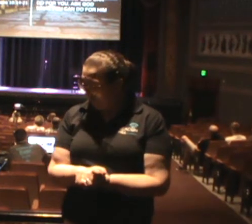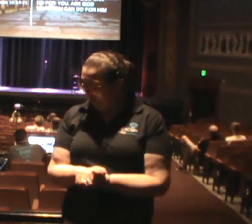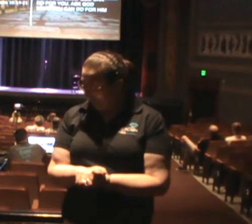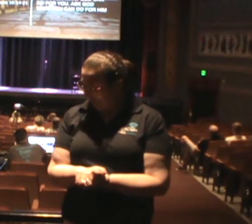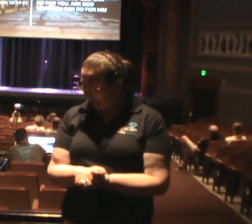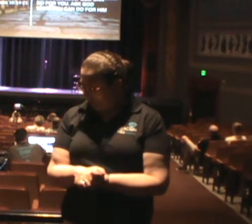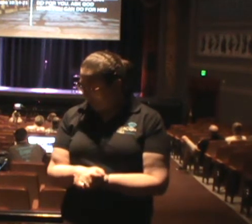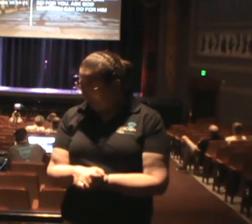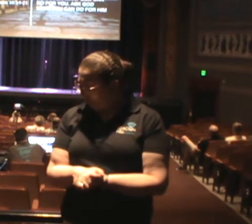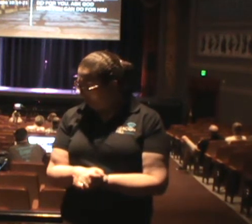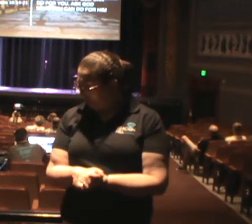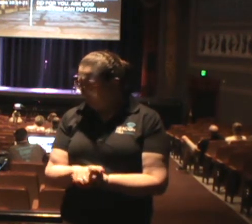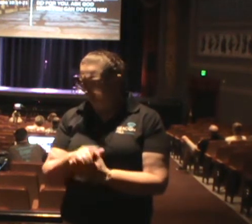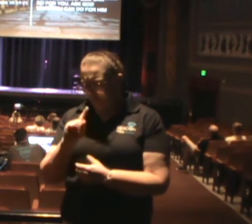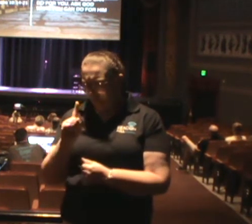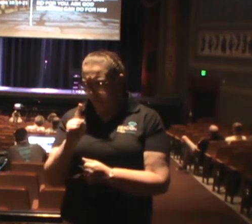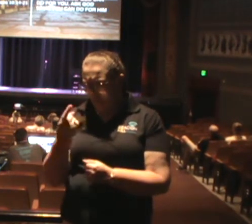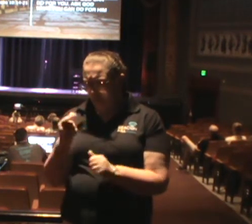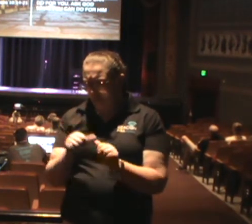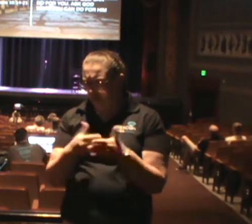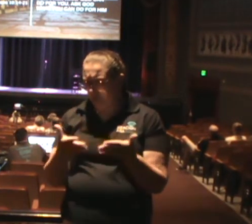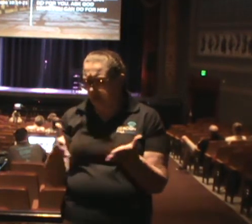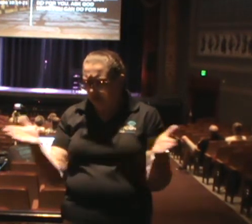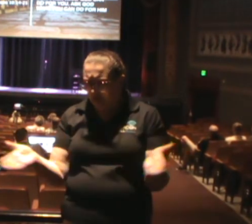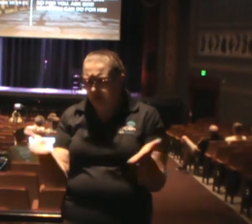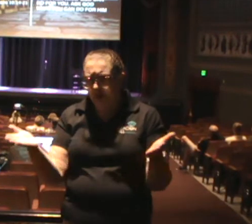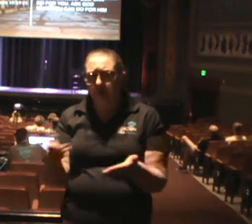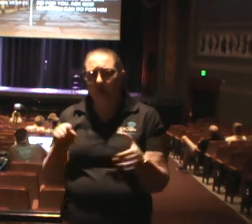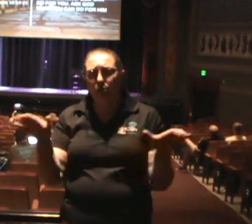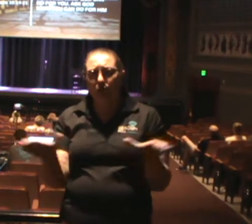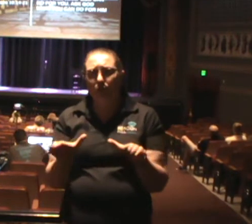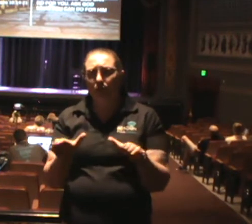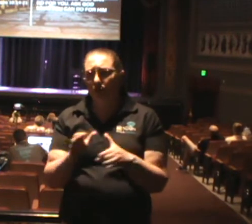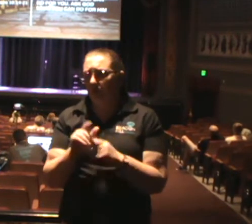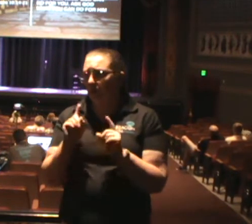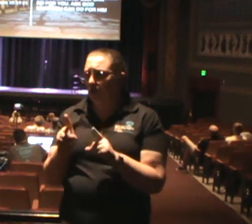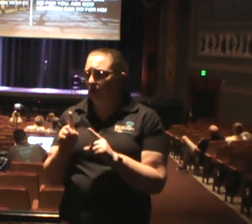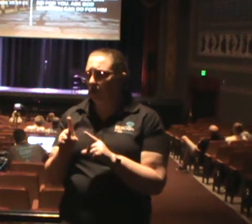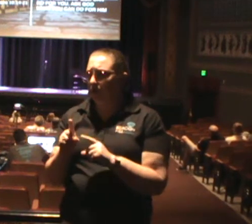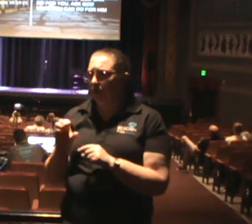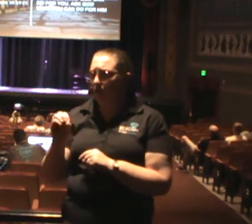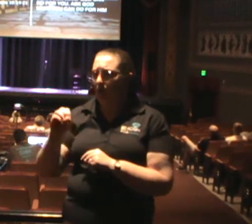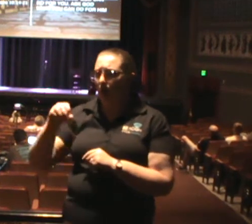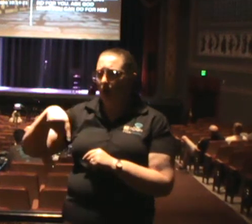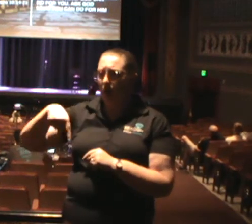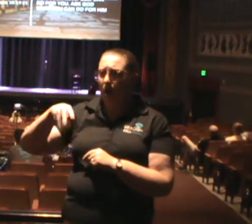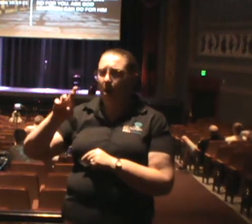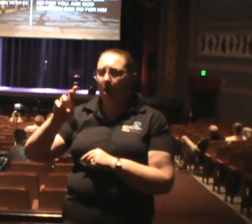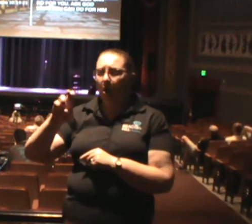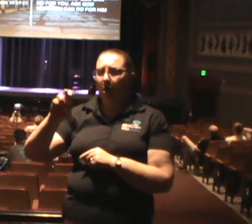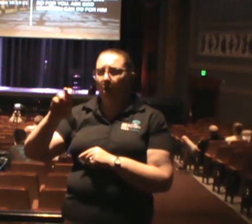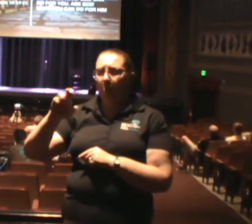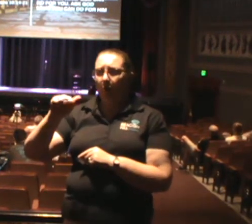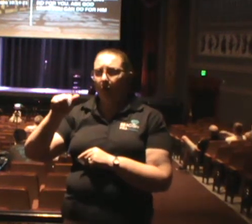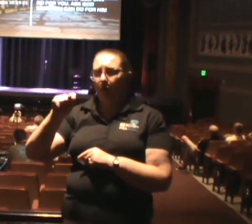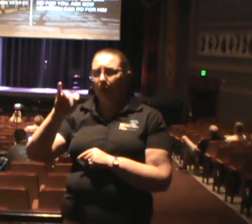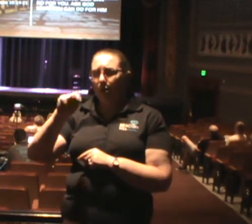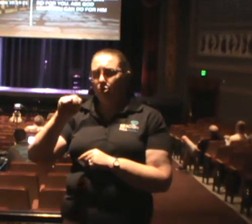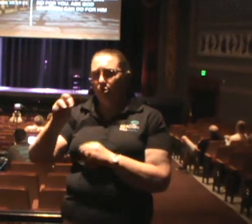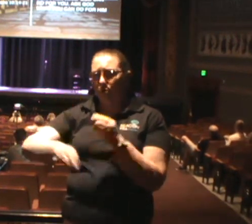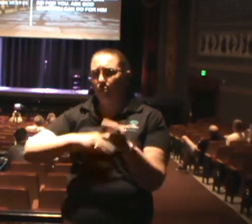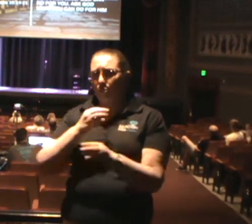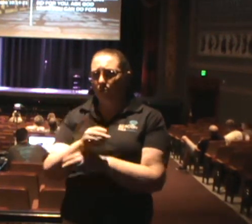blessing. I think one of the things that I would encourage you to do is go to this thing called Operation World. Operationworld.com.